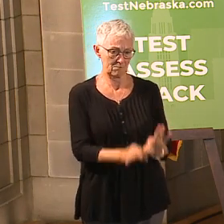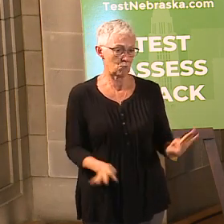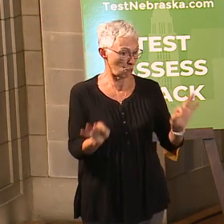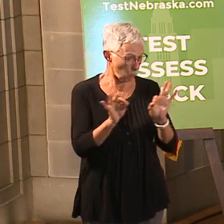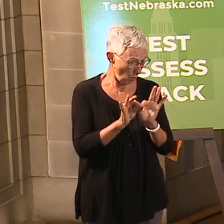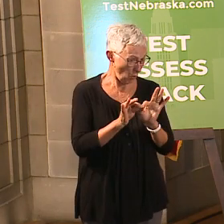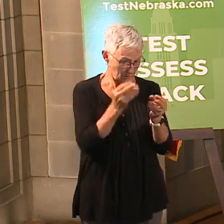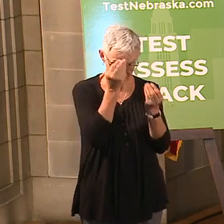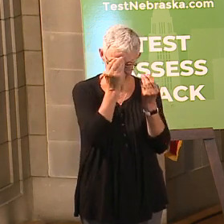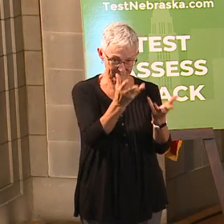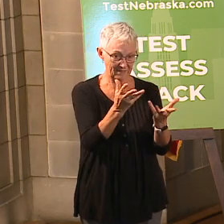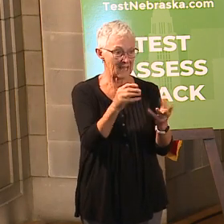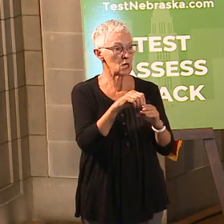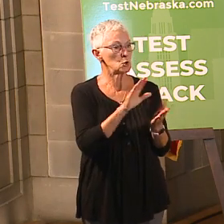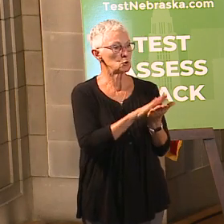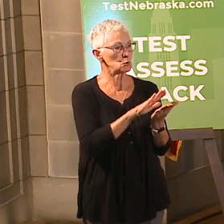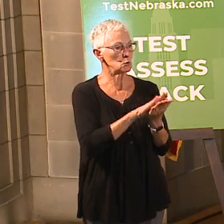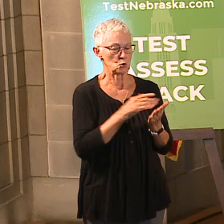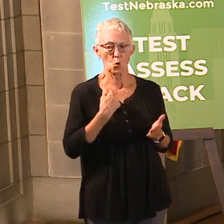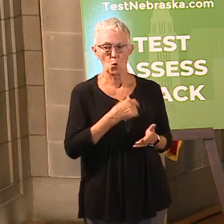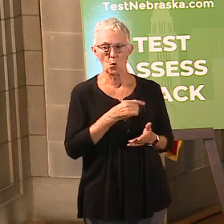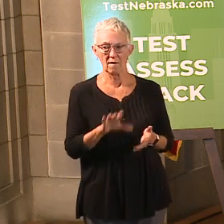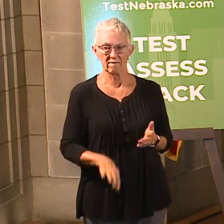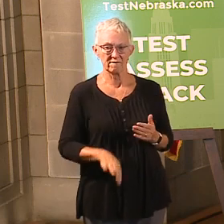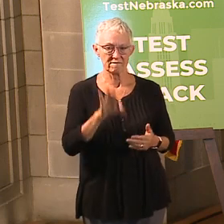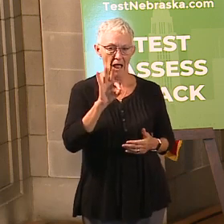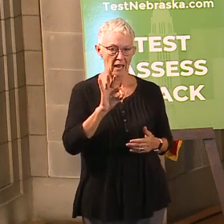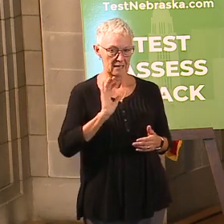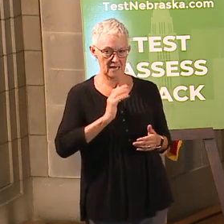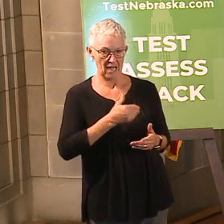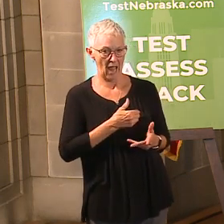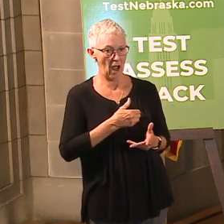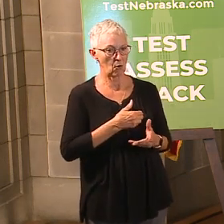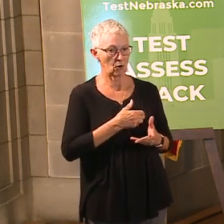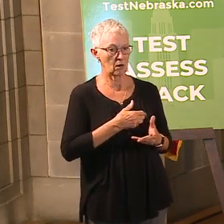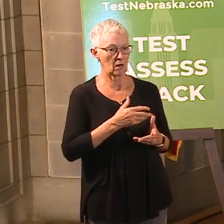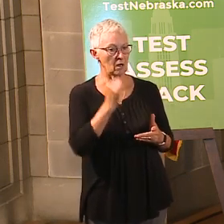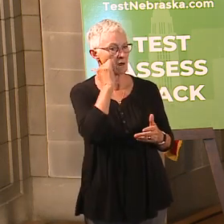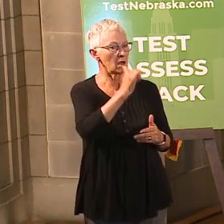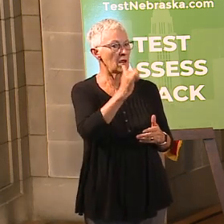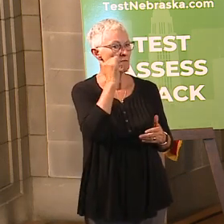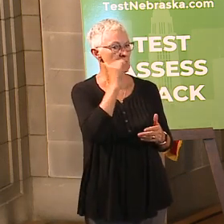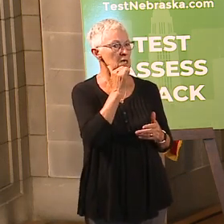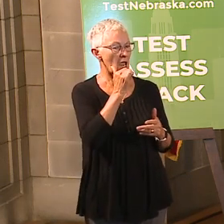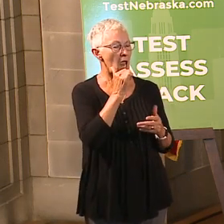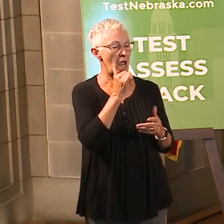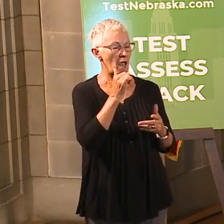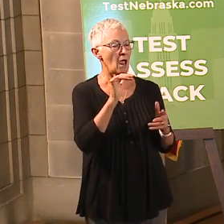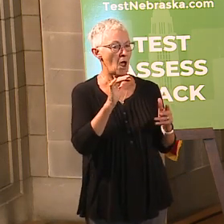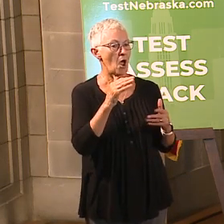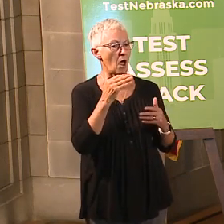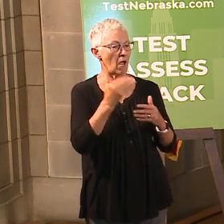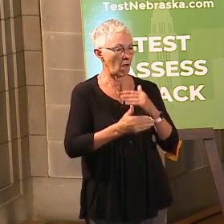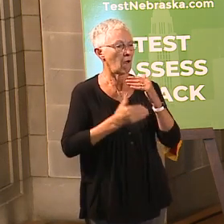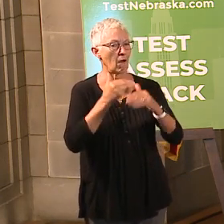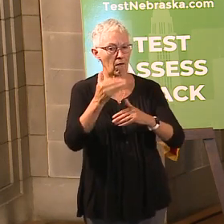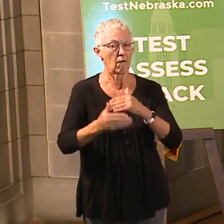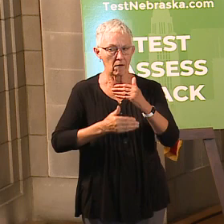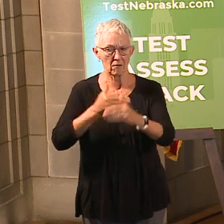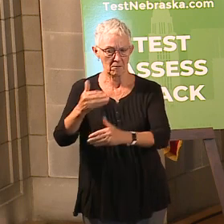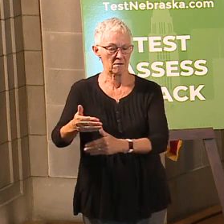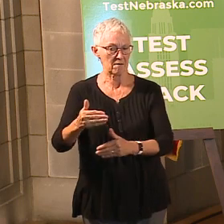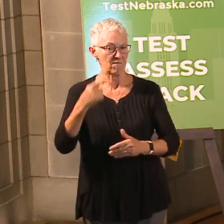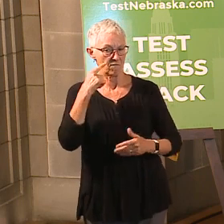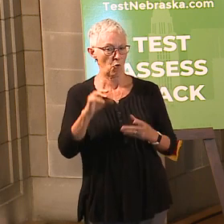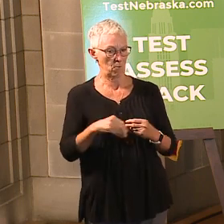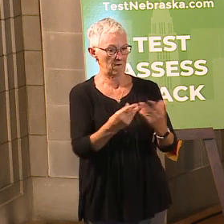schools, we're finding a routine. And I know it's been really difficult for school leaders and teachers to find the best way to provide educational opportunities,